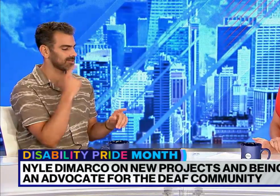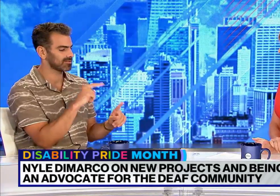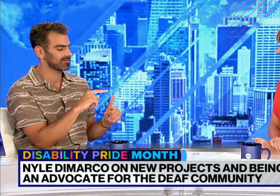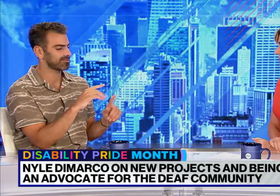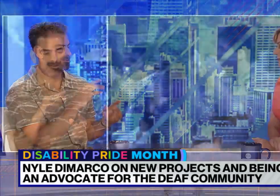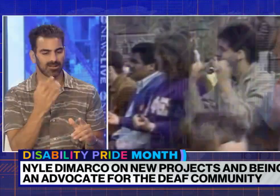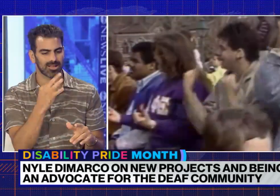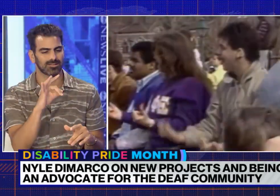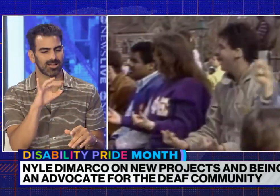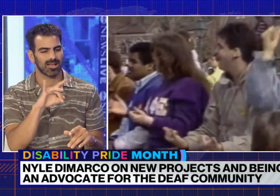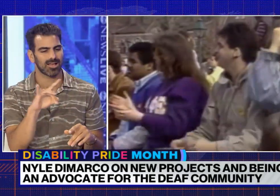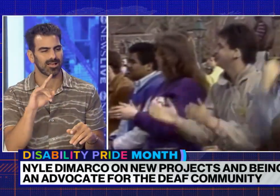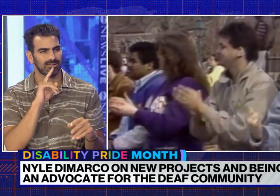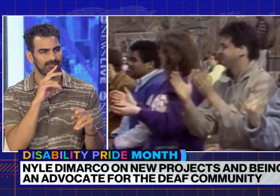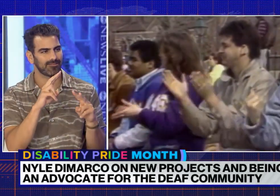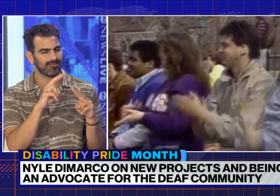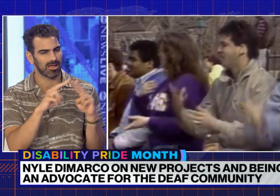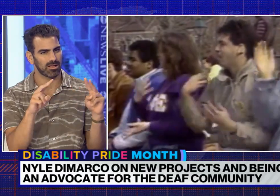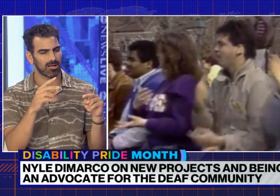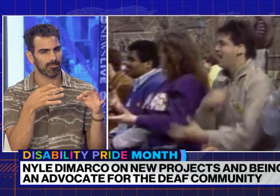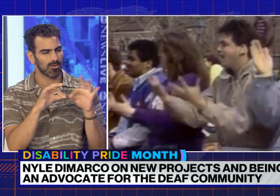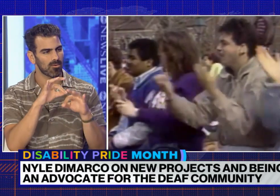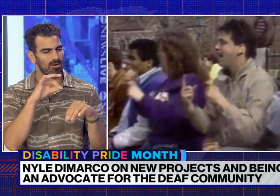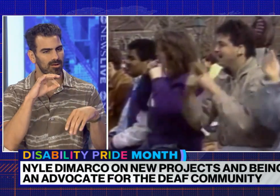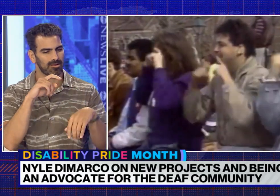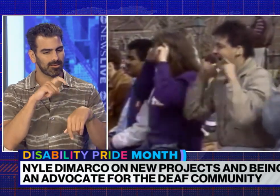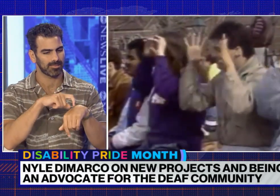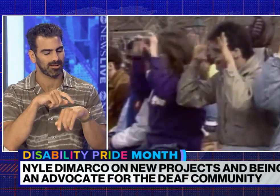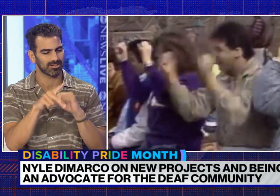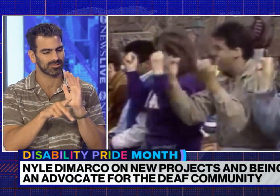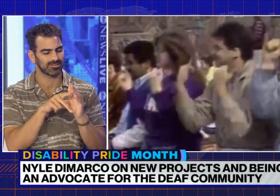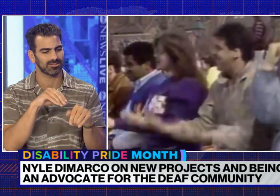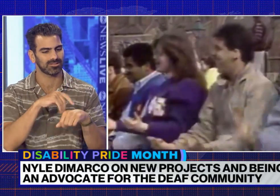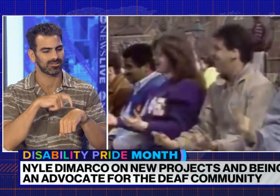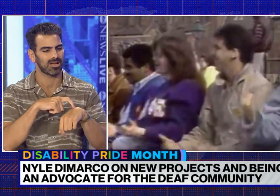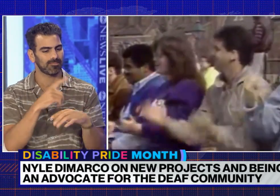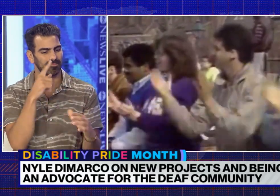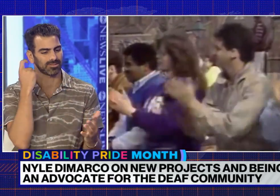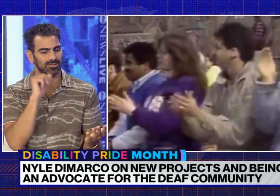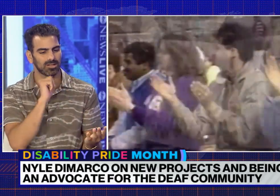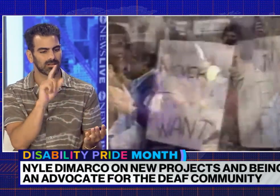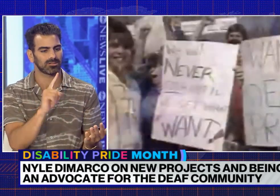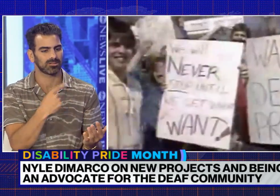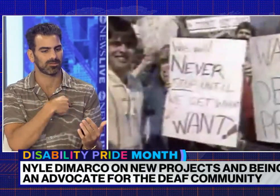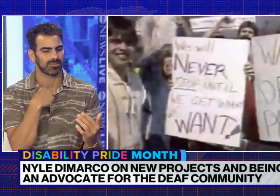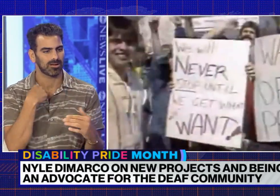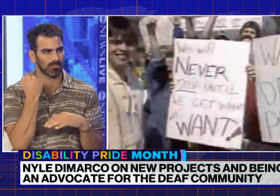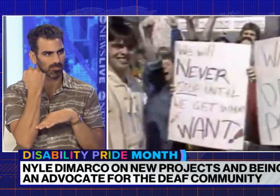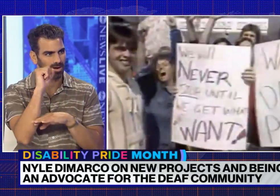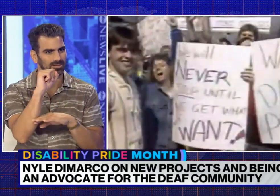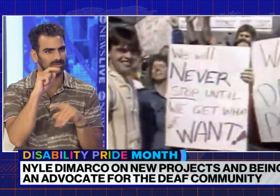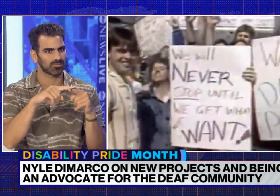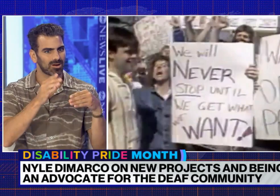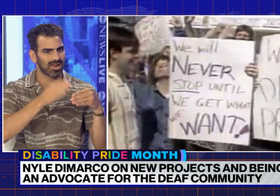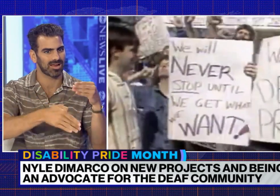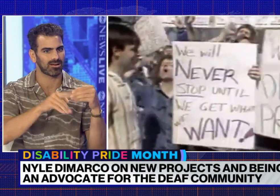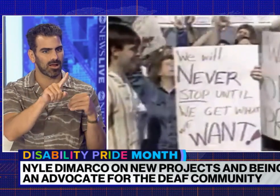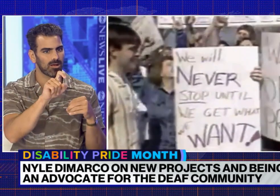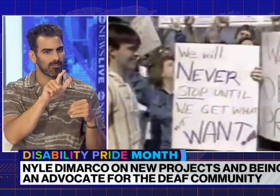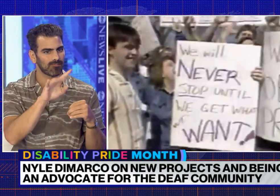Oof. The 1988 protest was an incredibly critical time for us. It was a